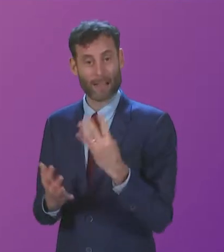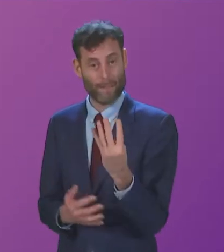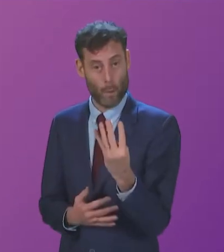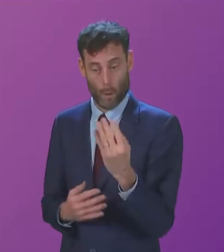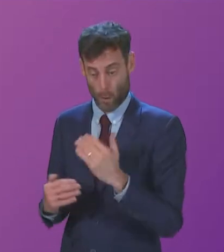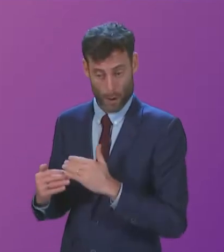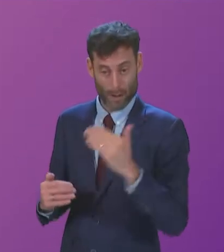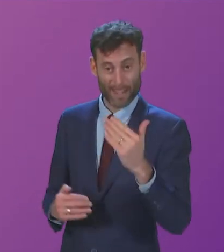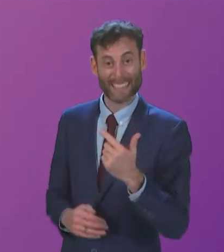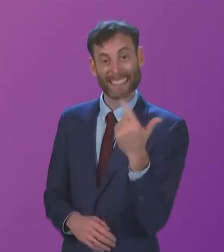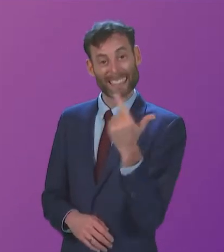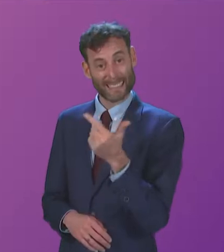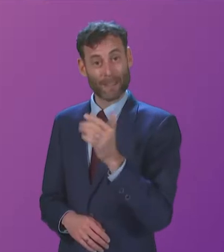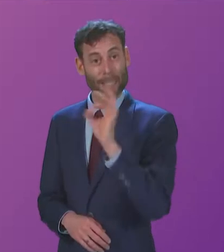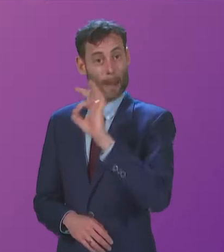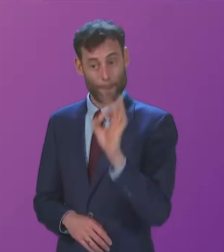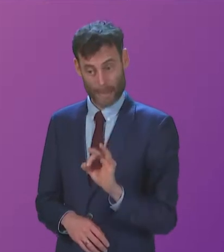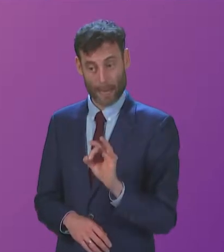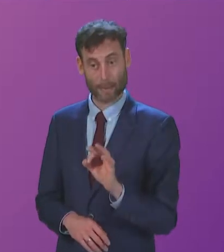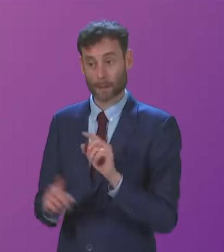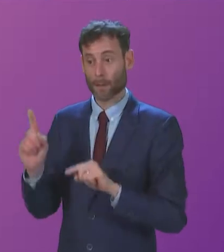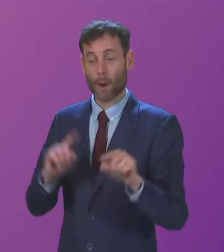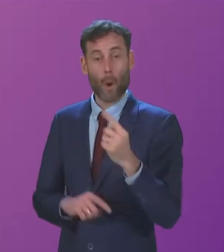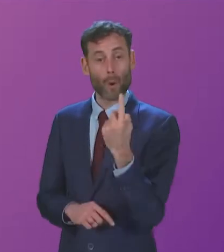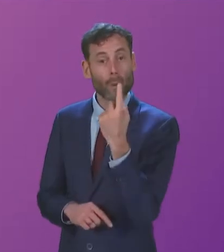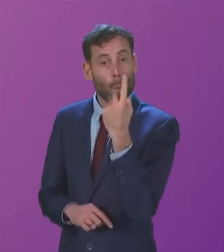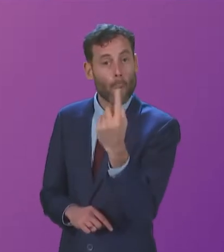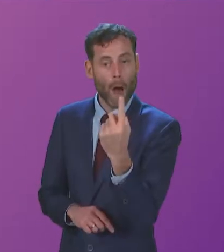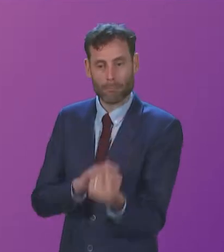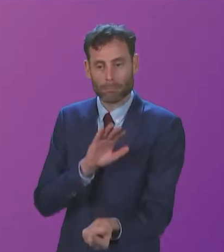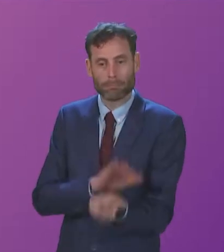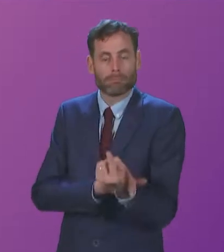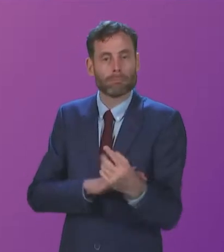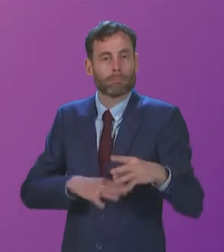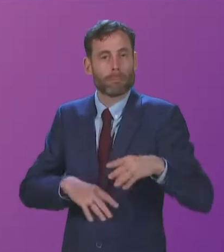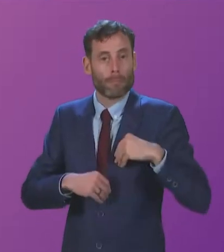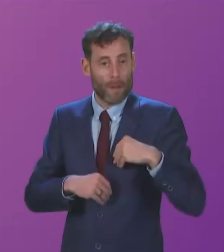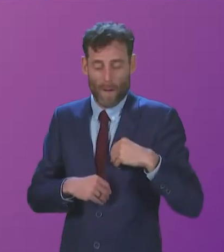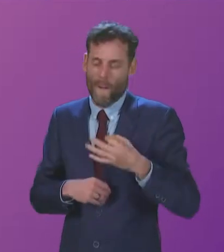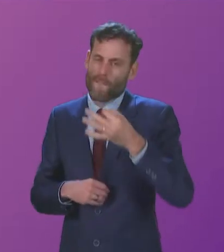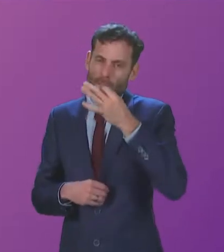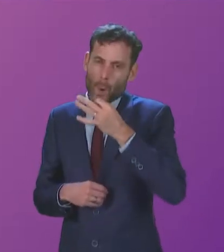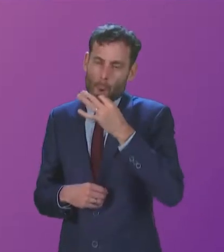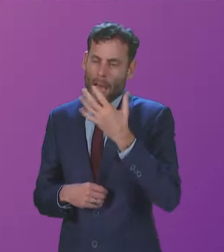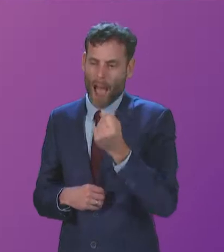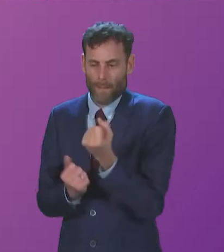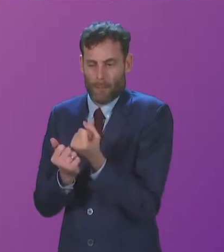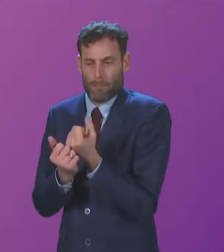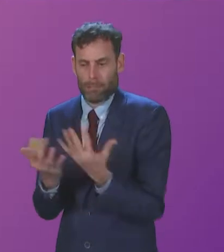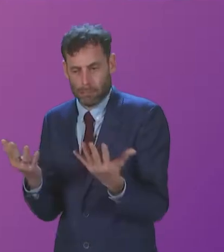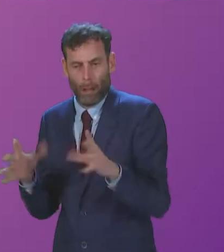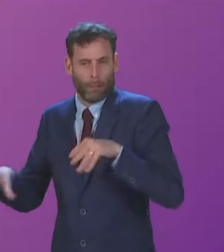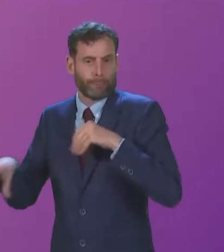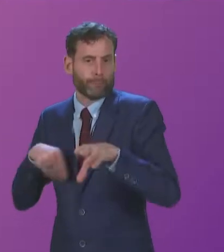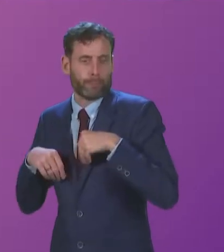17% have only one case. There are very few that have a multitude of cases or what might be classed as an outbreak. So,